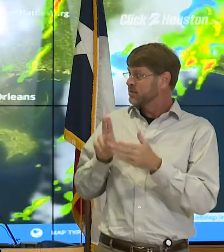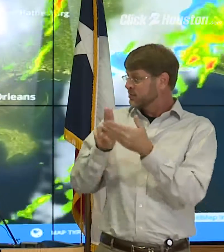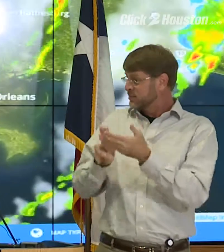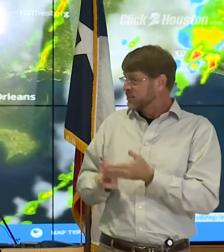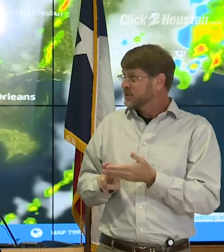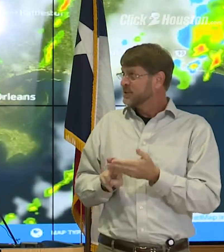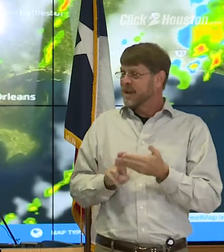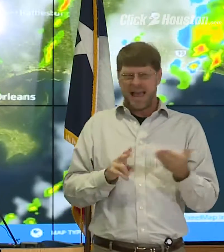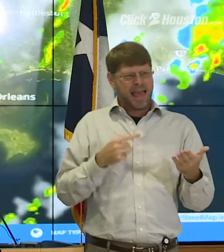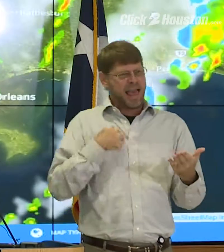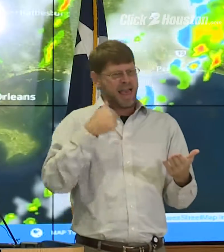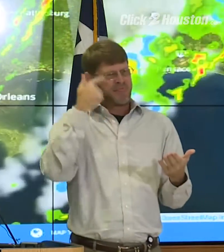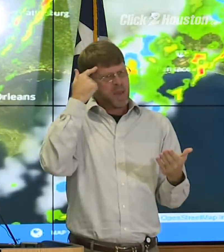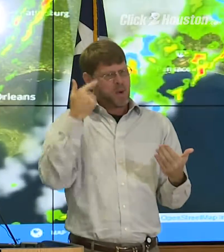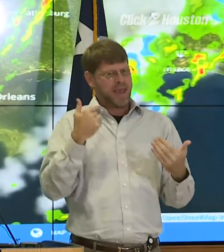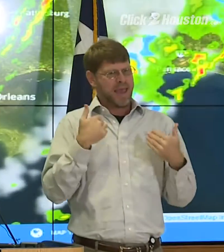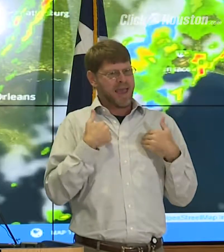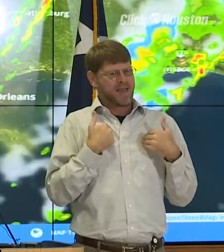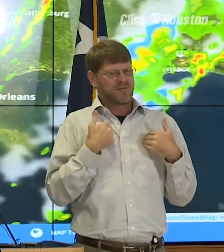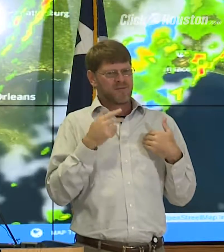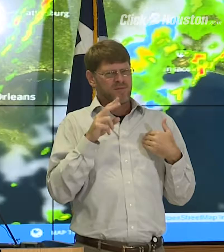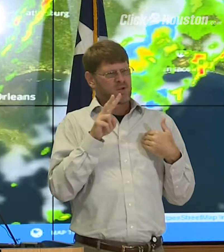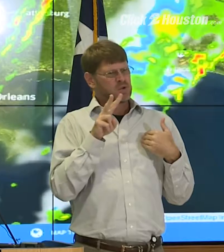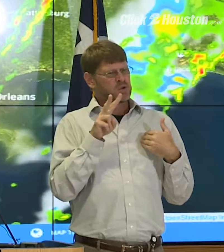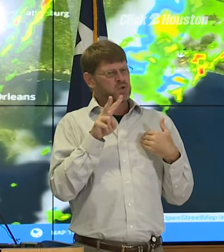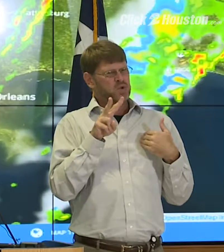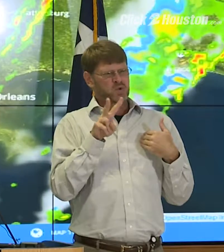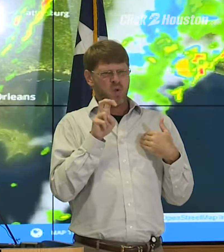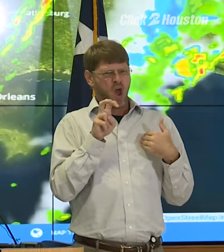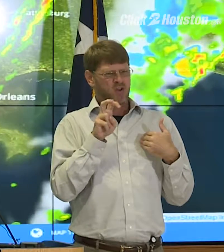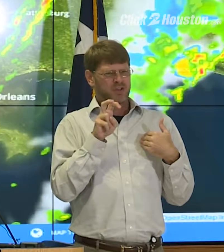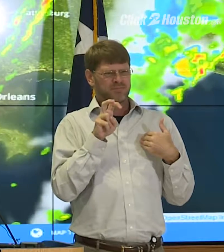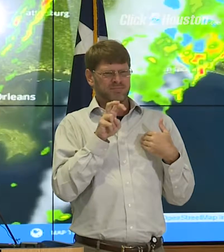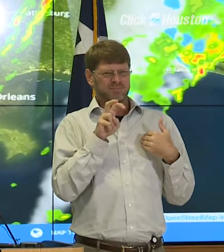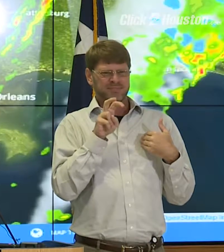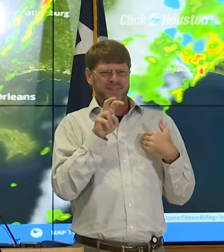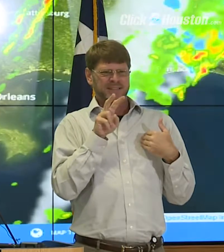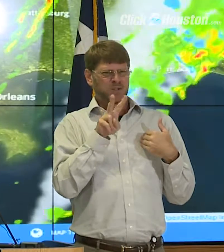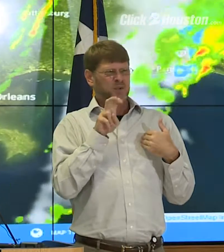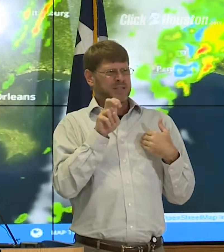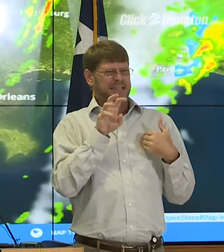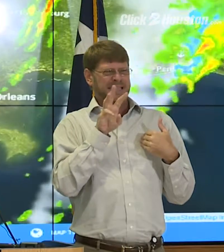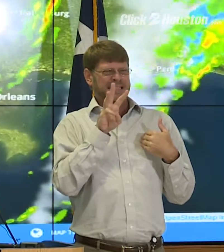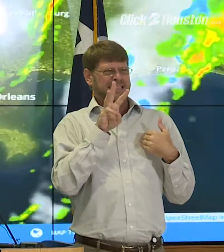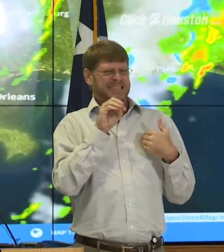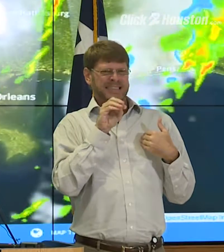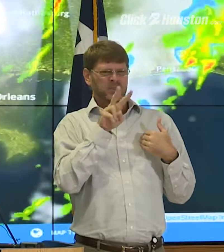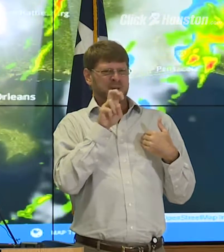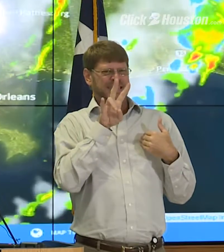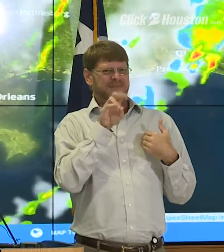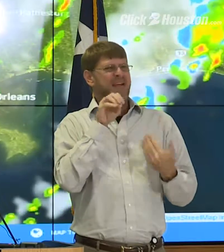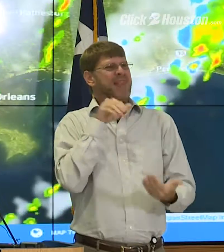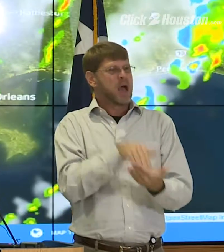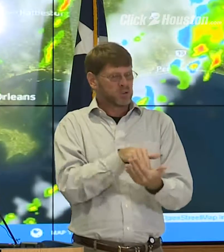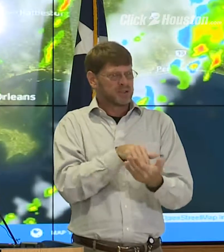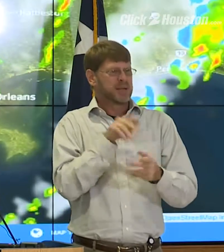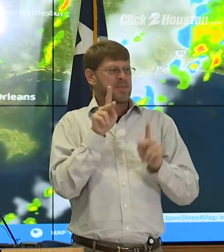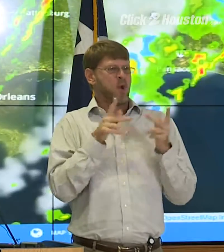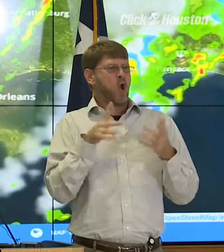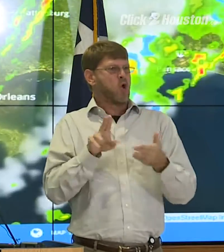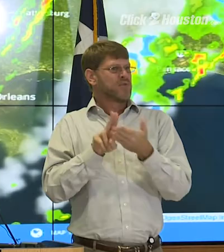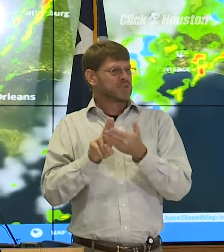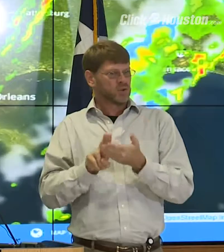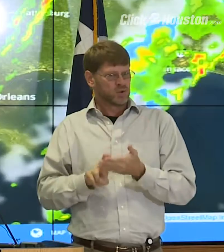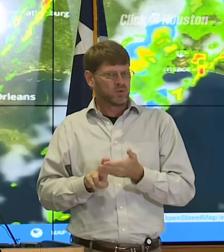applications? I think we've got 260, 270,000 people